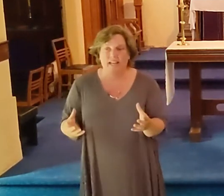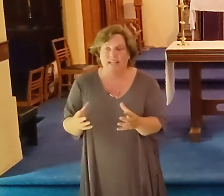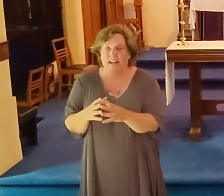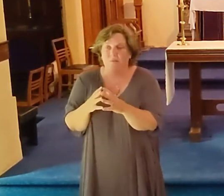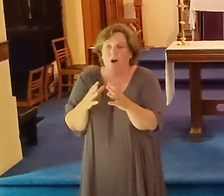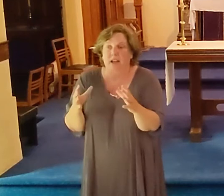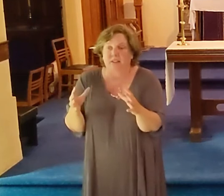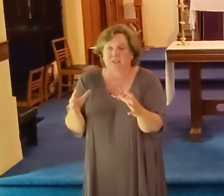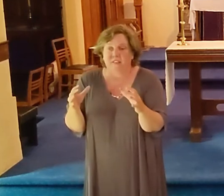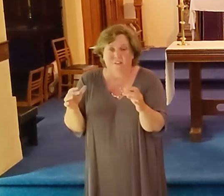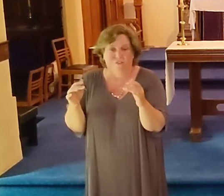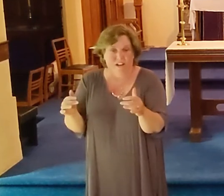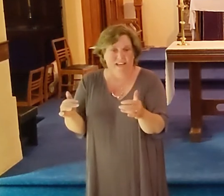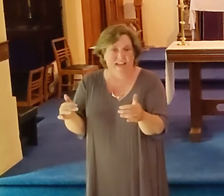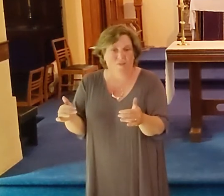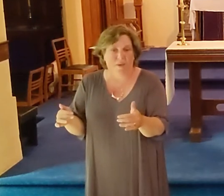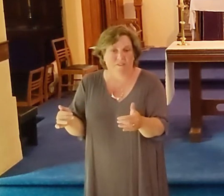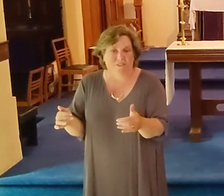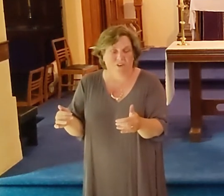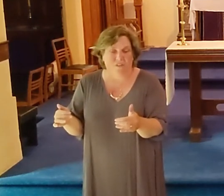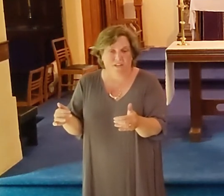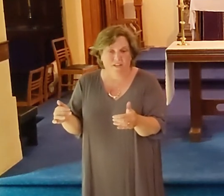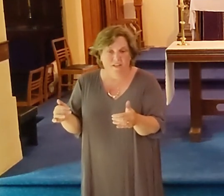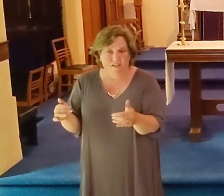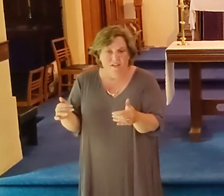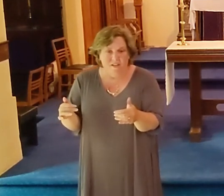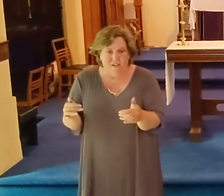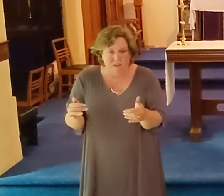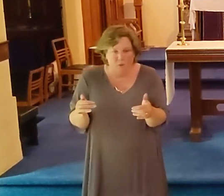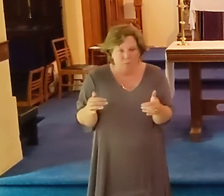idea in our minds that Australia had the best coffee?